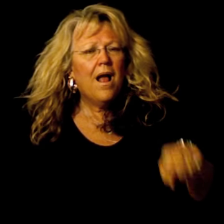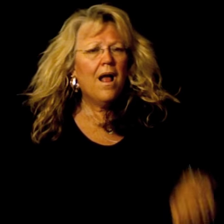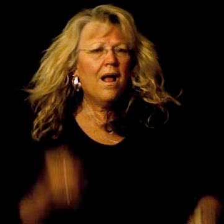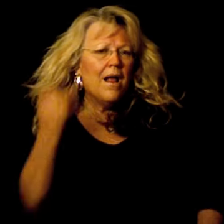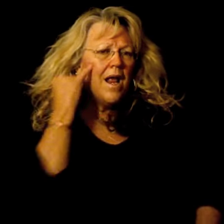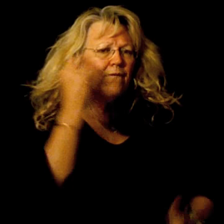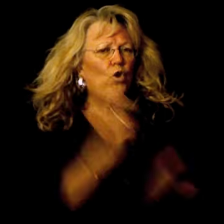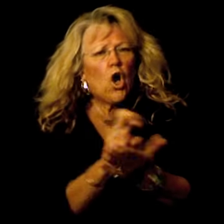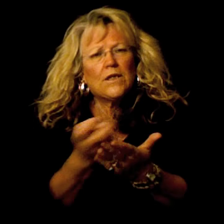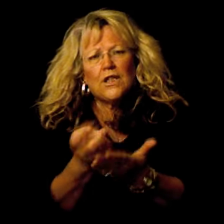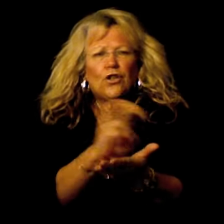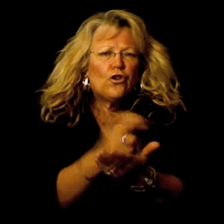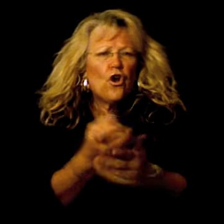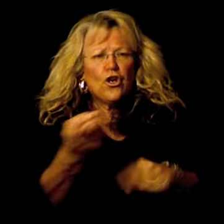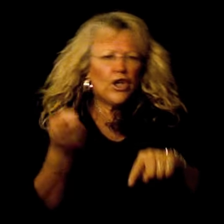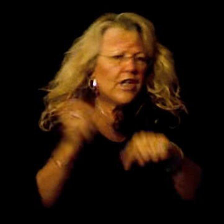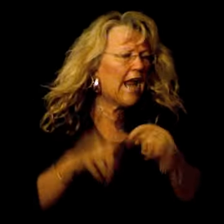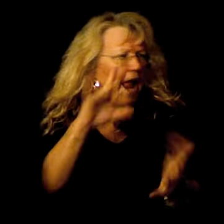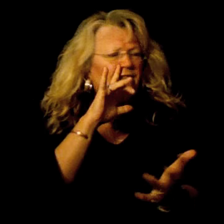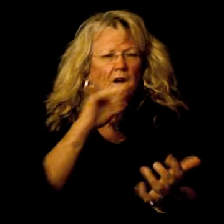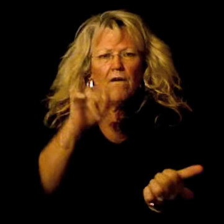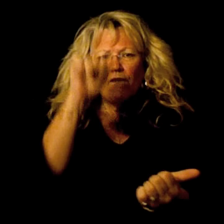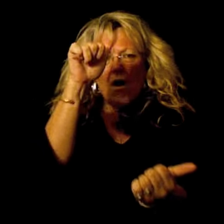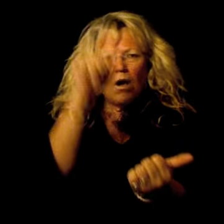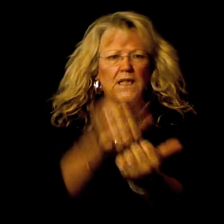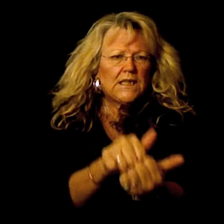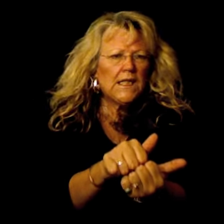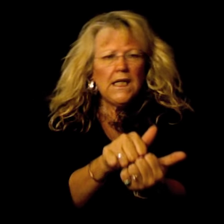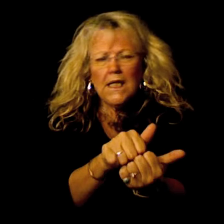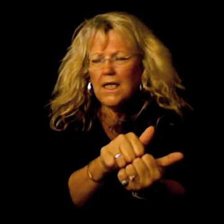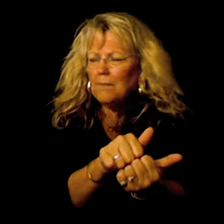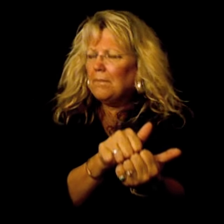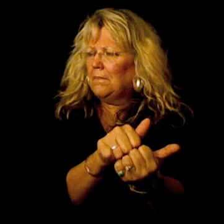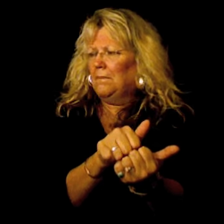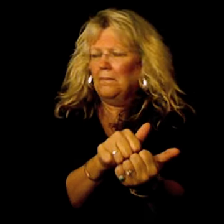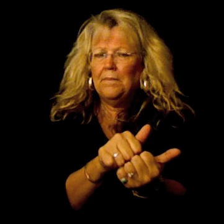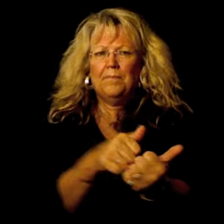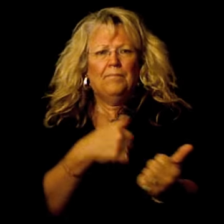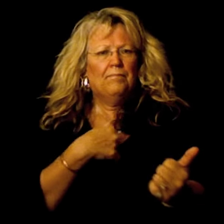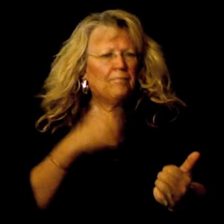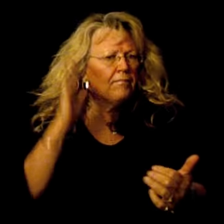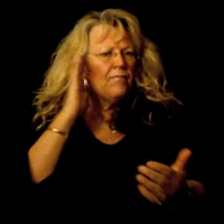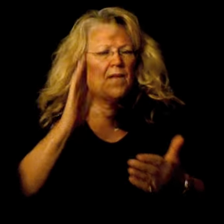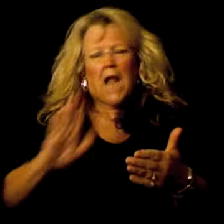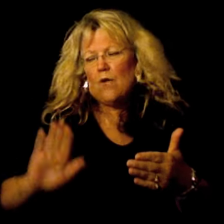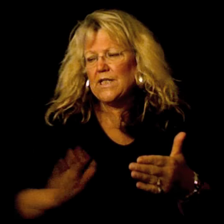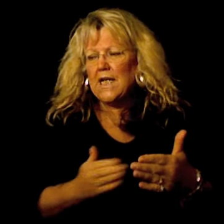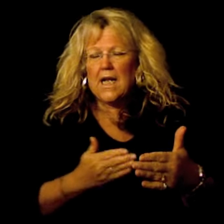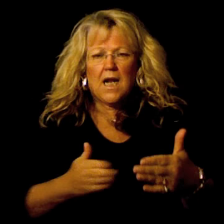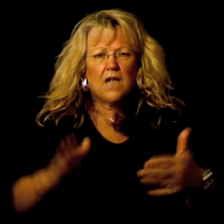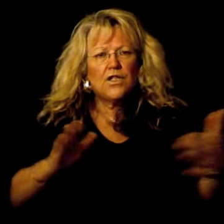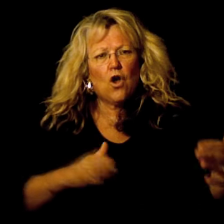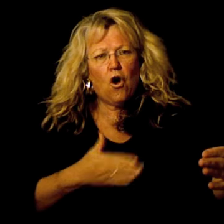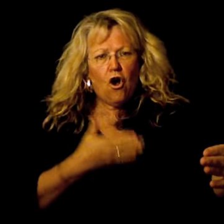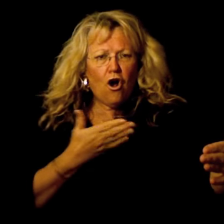If you're tossing and you're turning and you just can't fall asleep, I'll sing a song